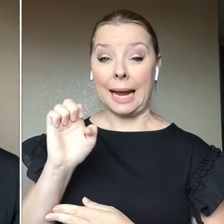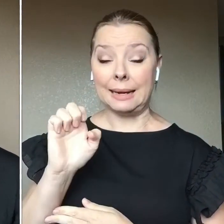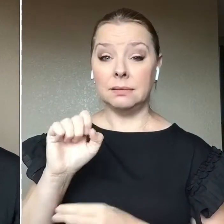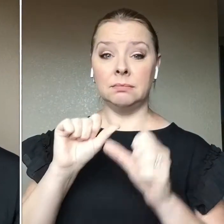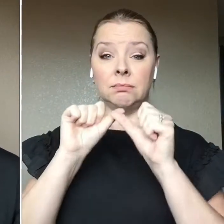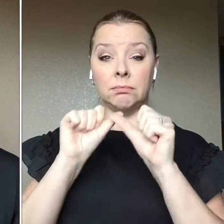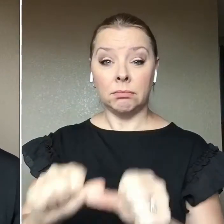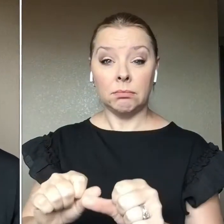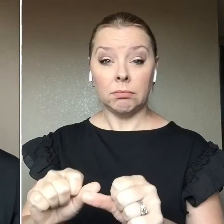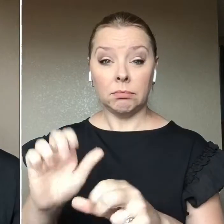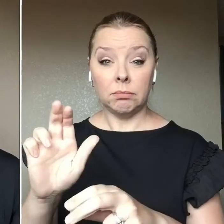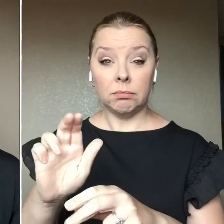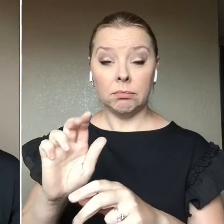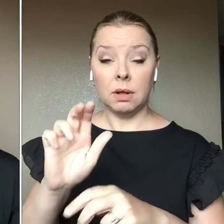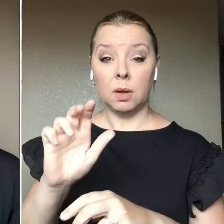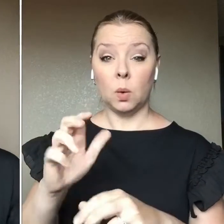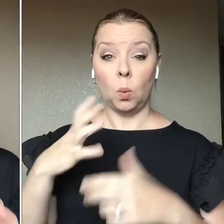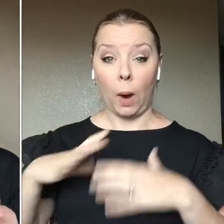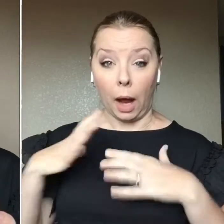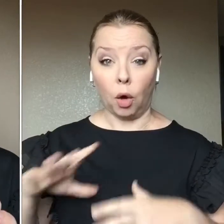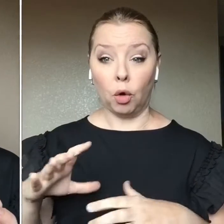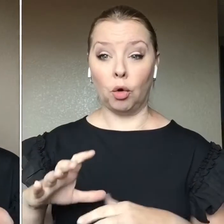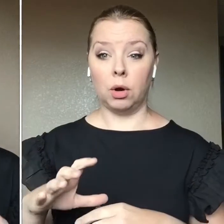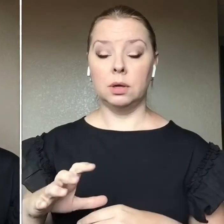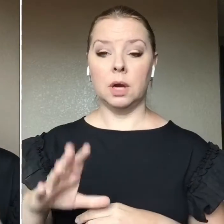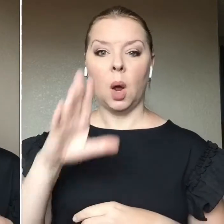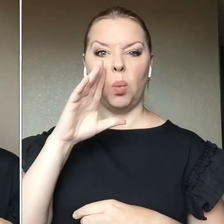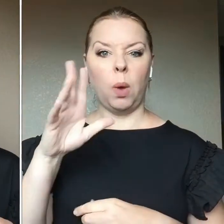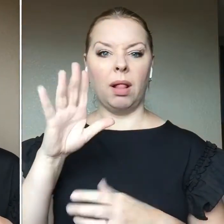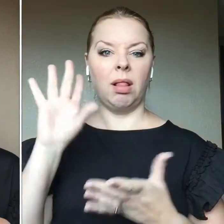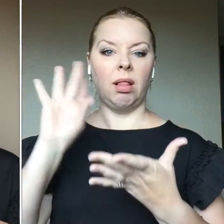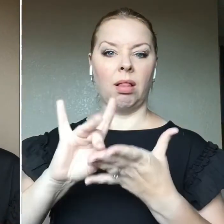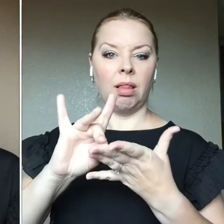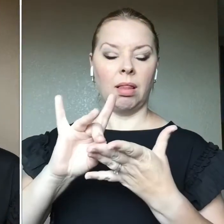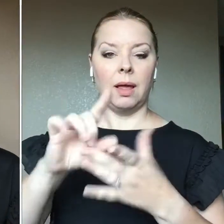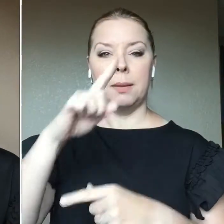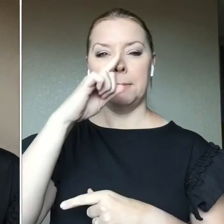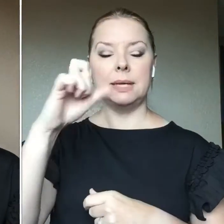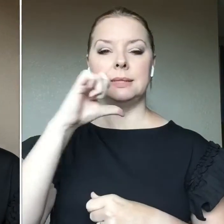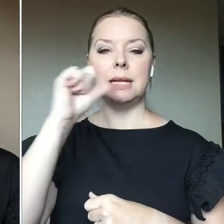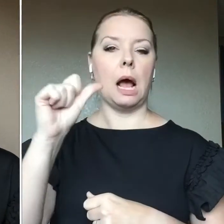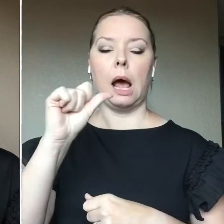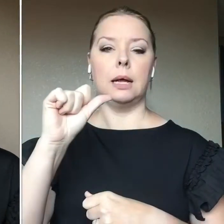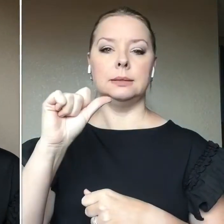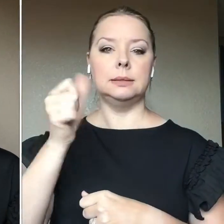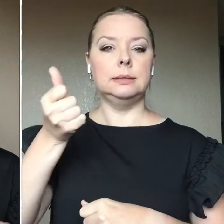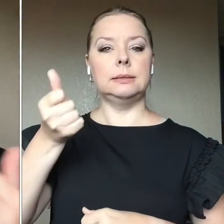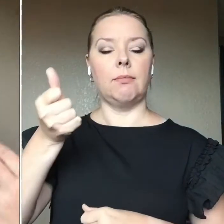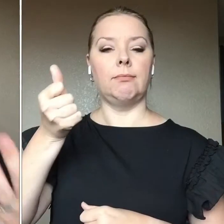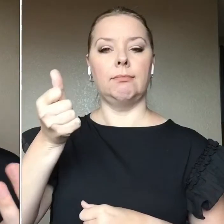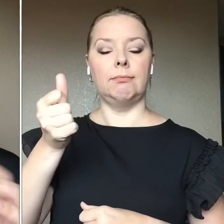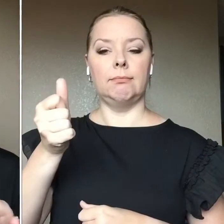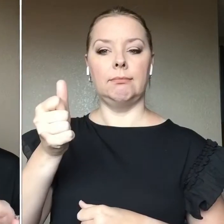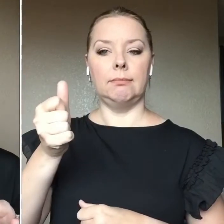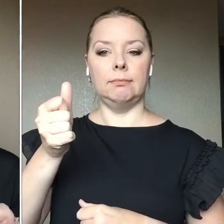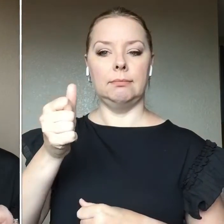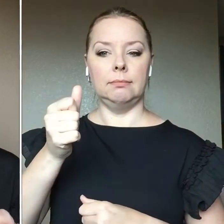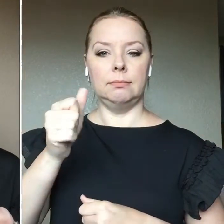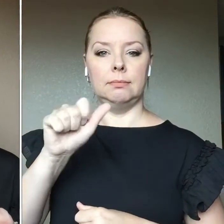I mean like ridiculously long wearing they will transfer because it's not a lot. It's not a, um, it's not designed as a long wearing lipstick.